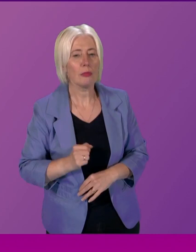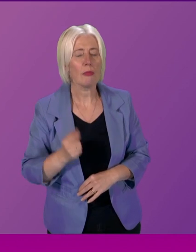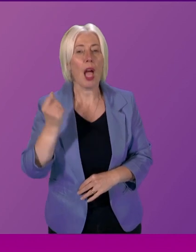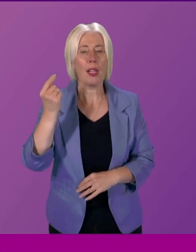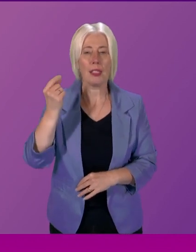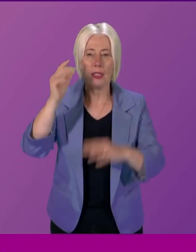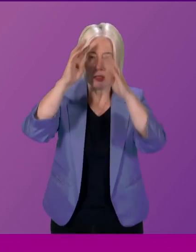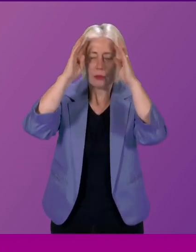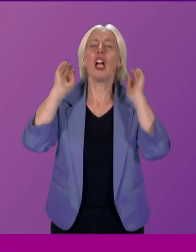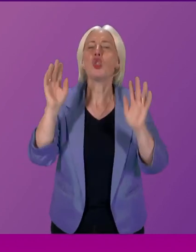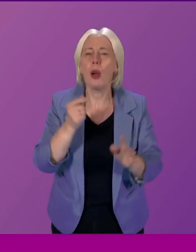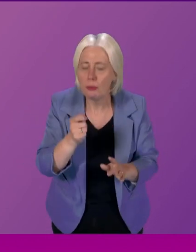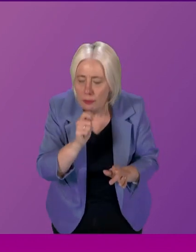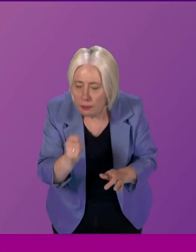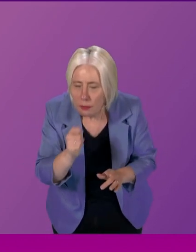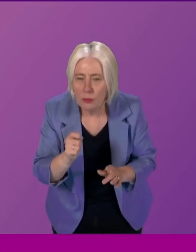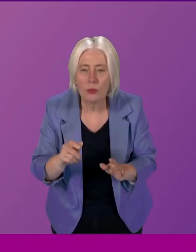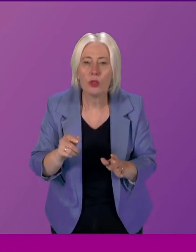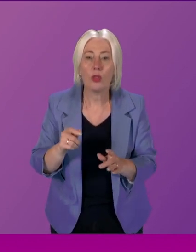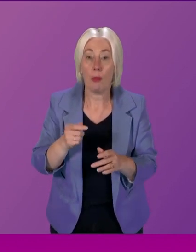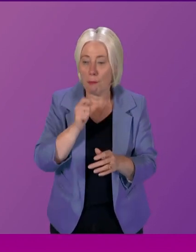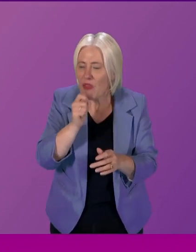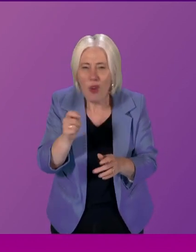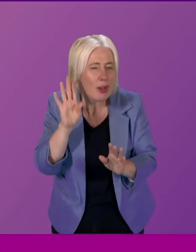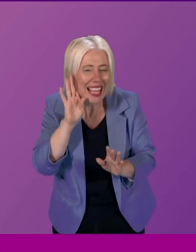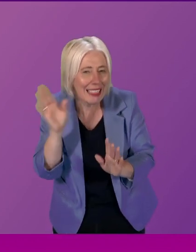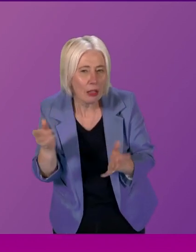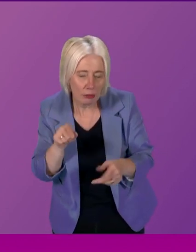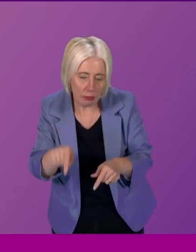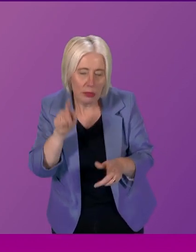Excuse me sorry can I have Co-Cab Stewart's microphone please